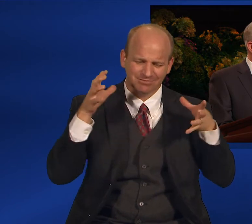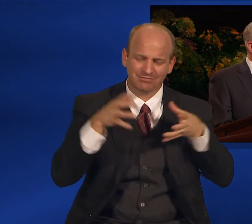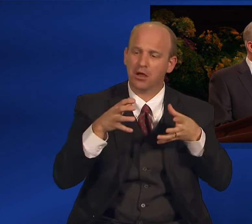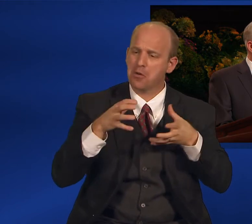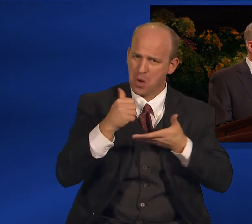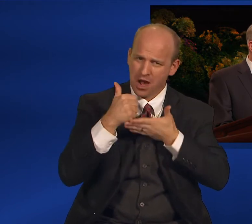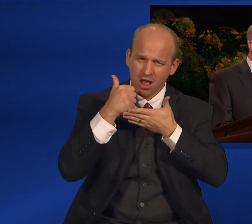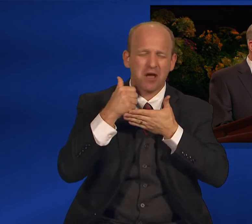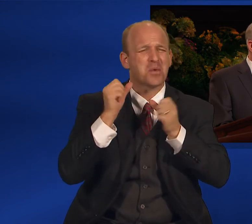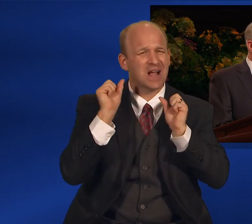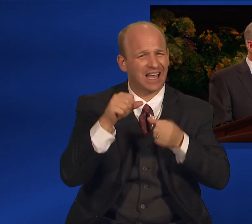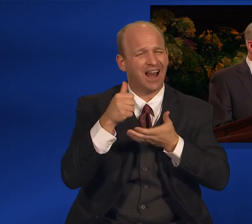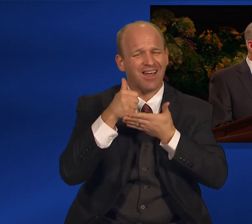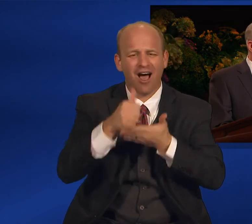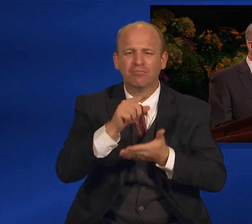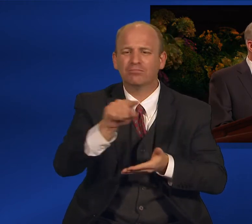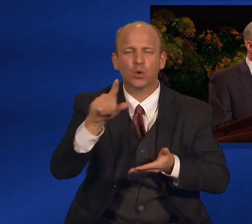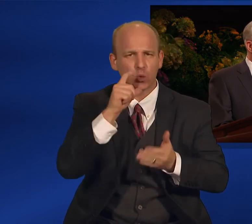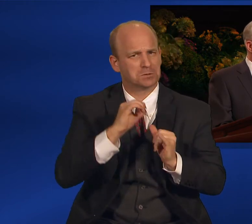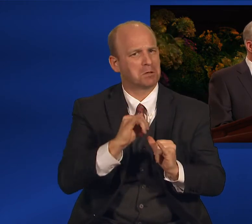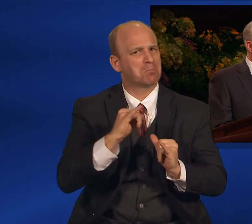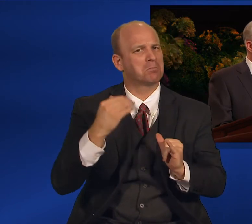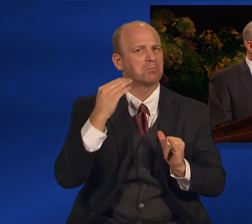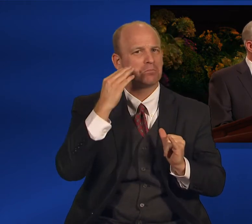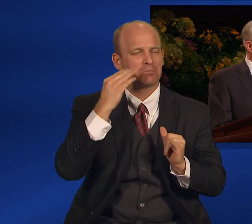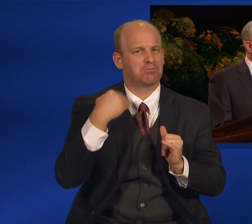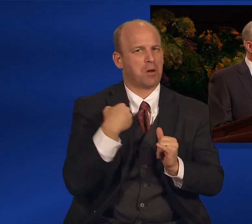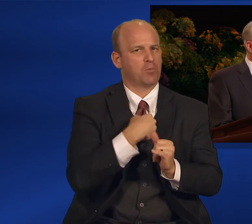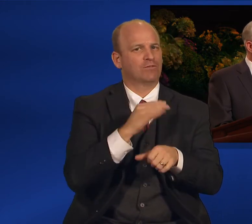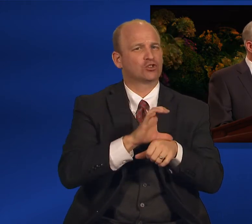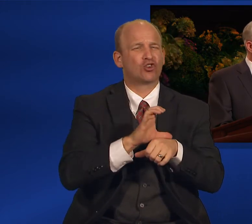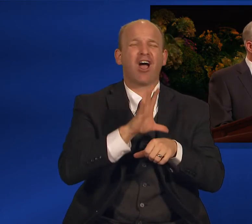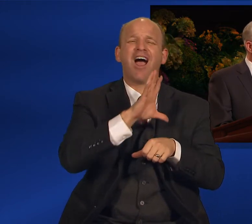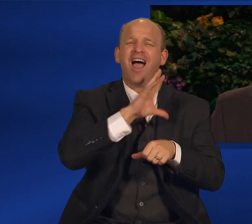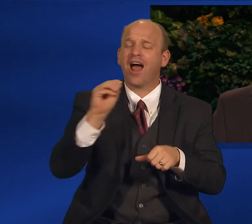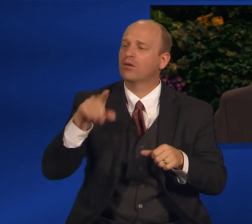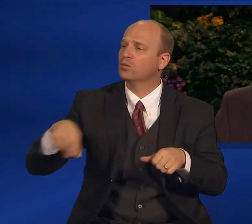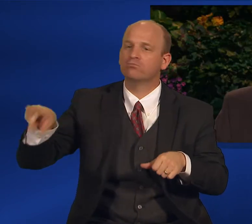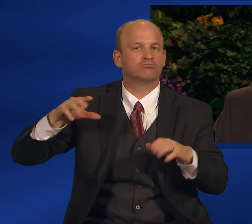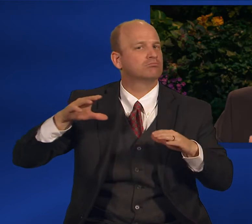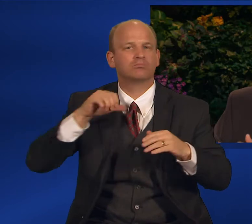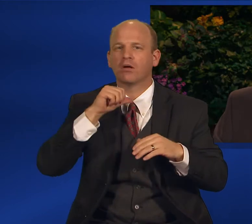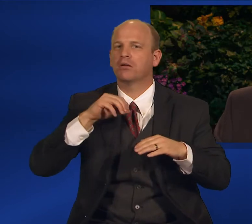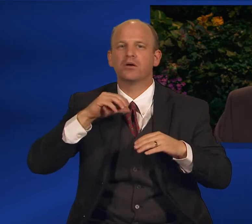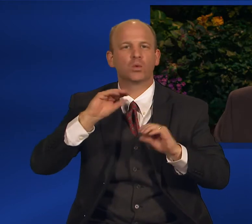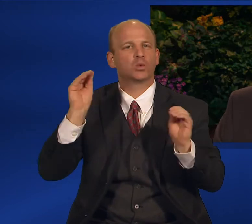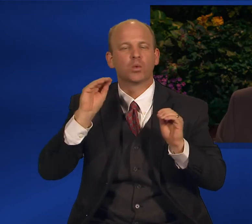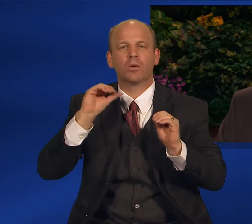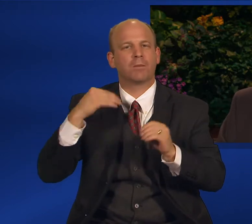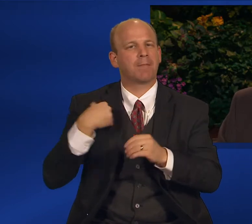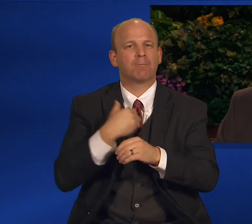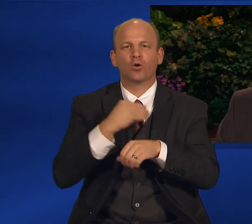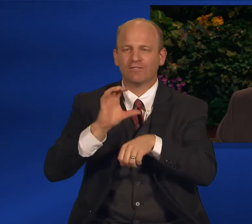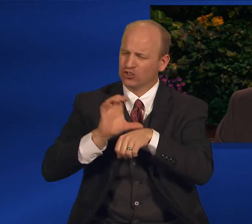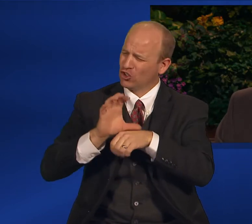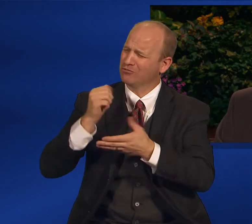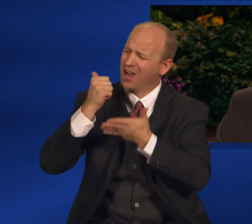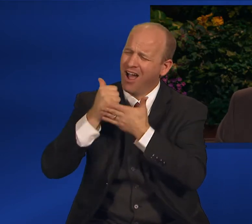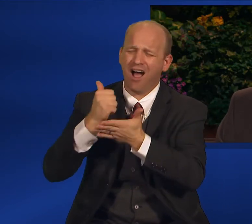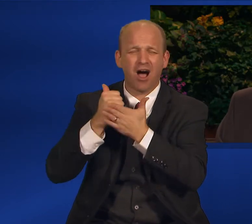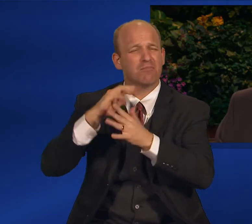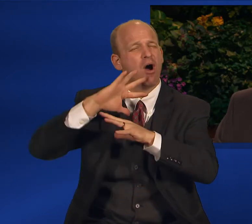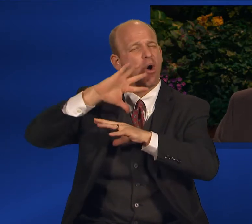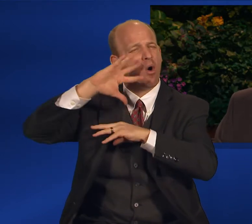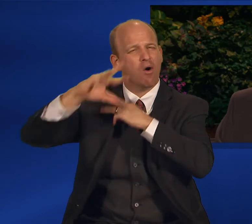as many others as we can reach across the globe. Because of our humanitarian efforts,